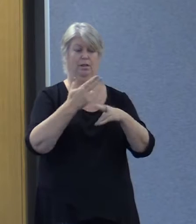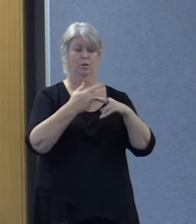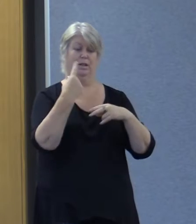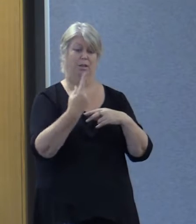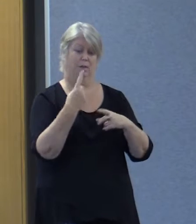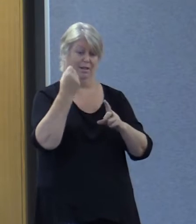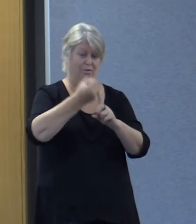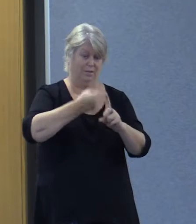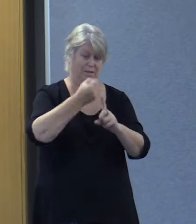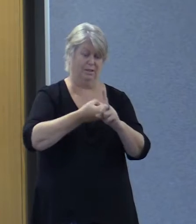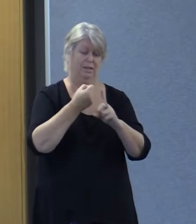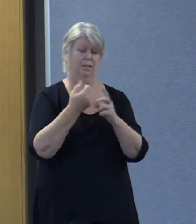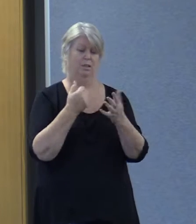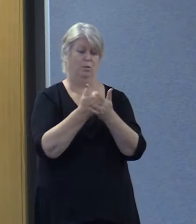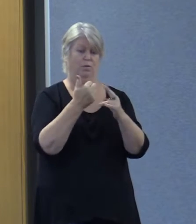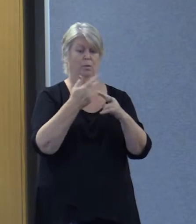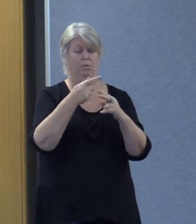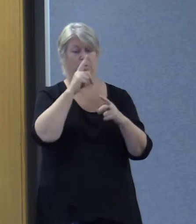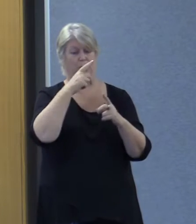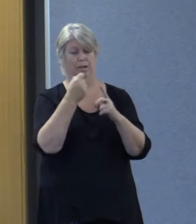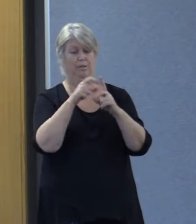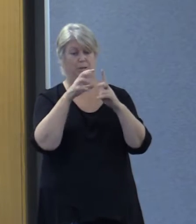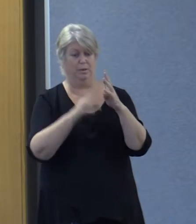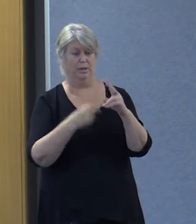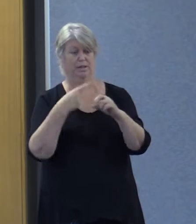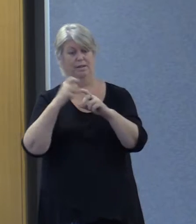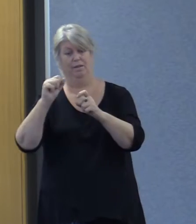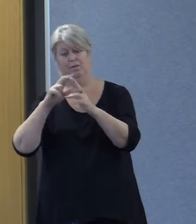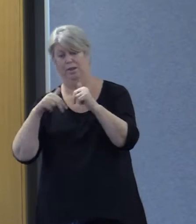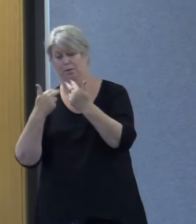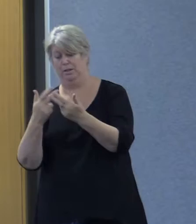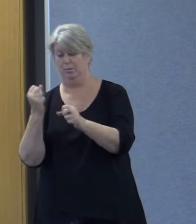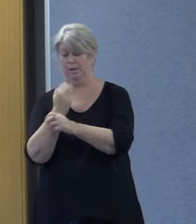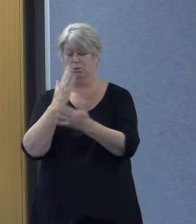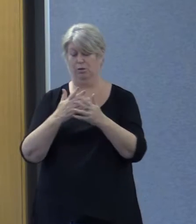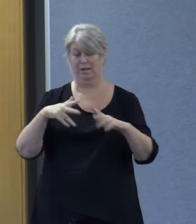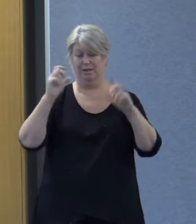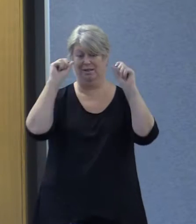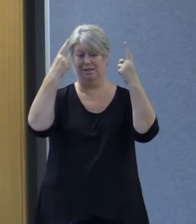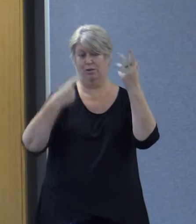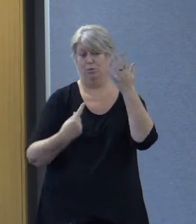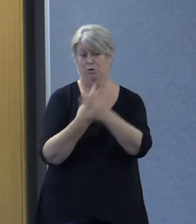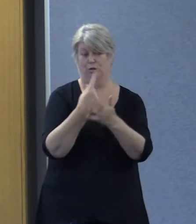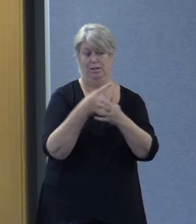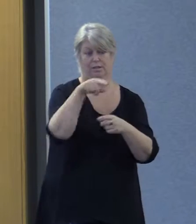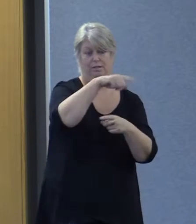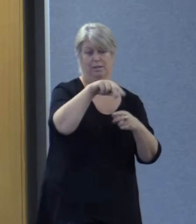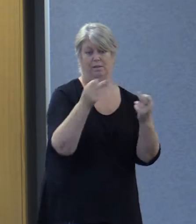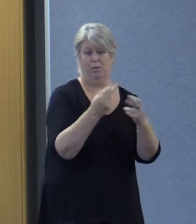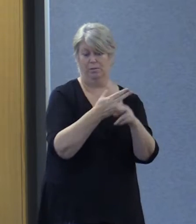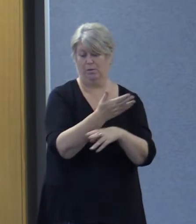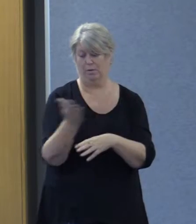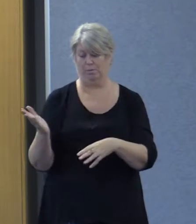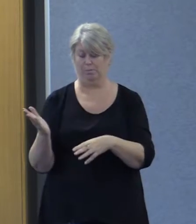advocacy for individuals with disabilities and their families to ensure they can understand the opportunities that are available to them